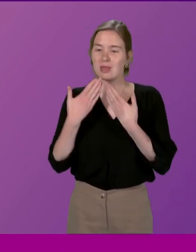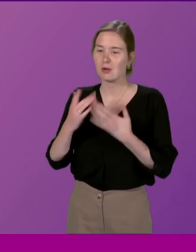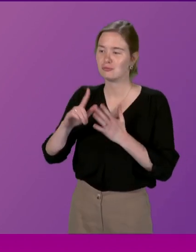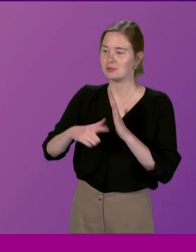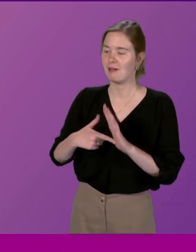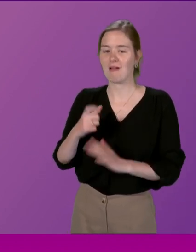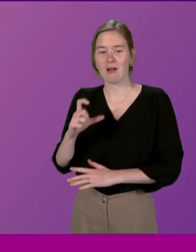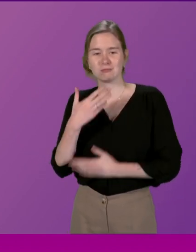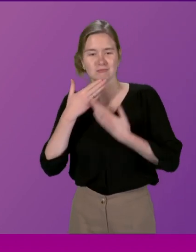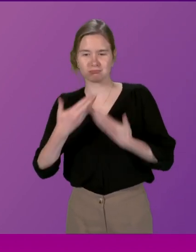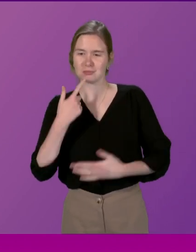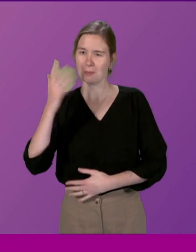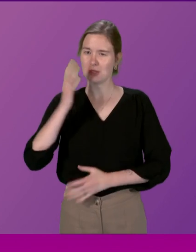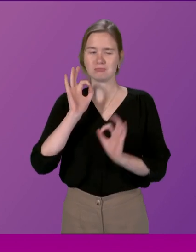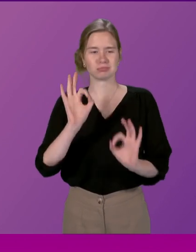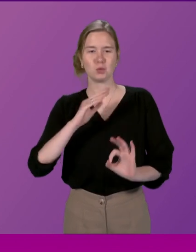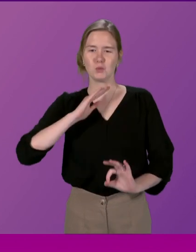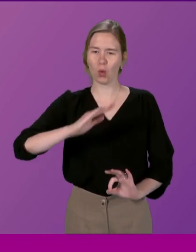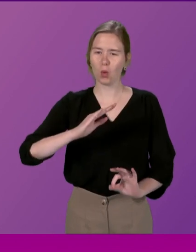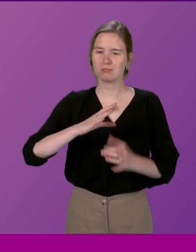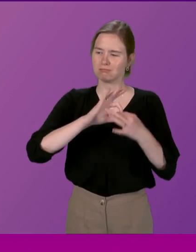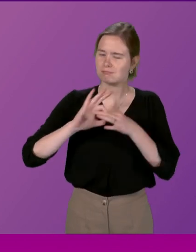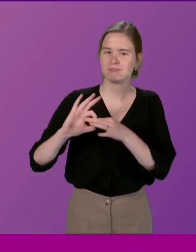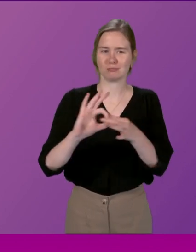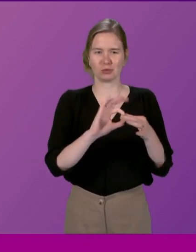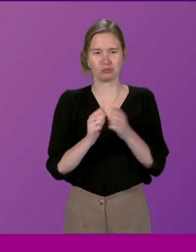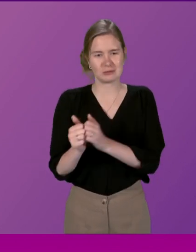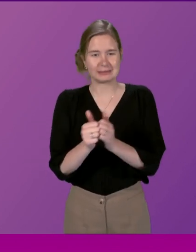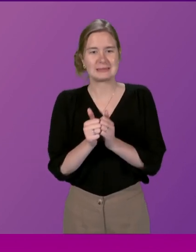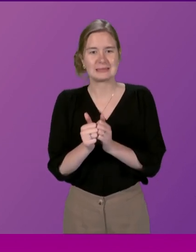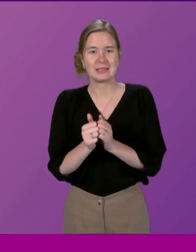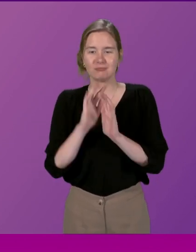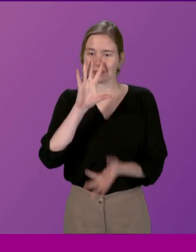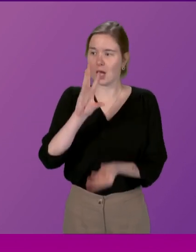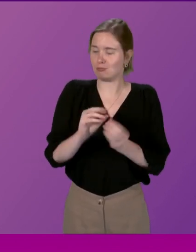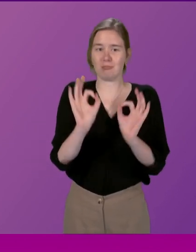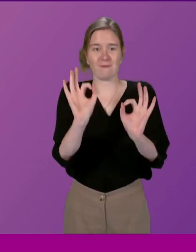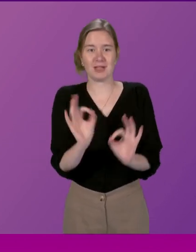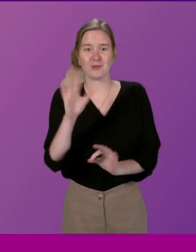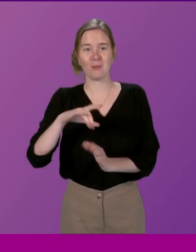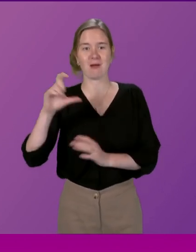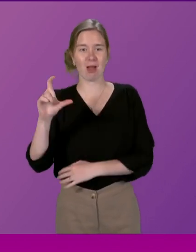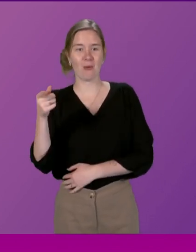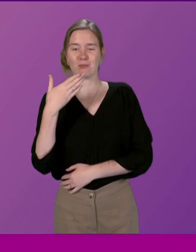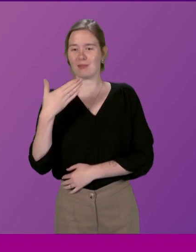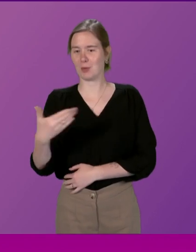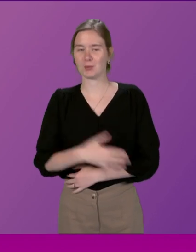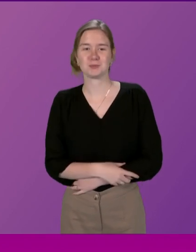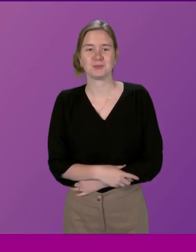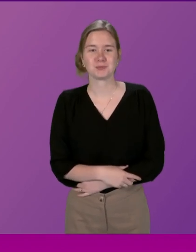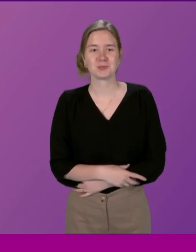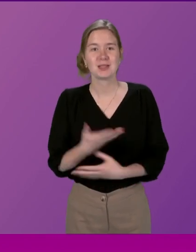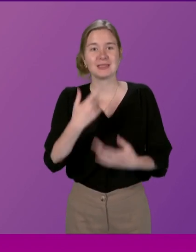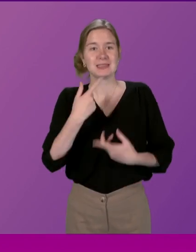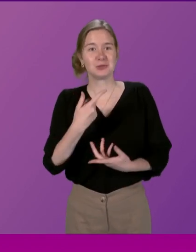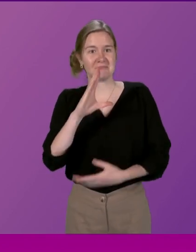an excellent speech there. The tone and what we're all trying to achieve here was summed up perfectly by Mr Carlow there as well. And he doesn't need to